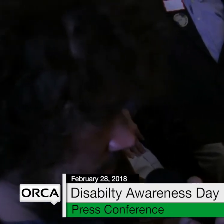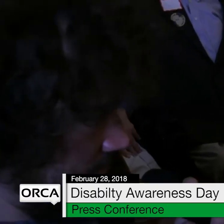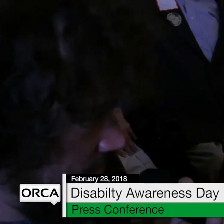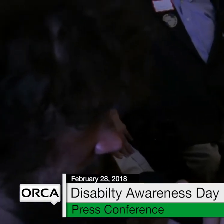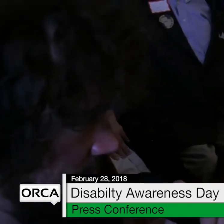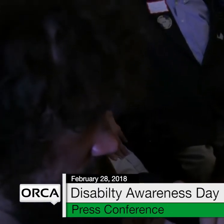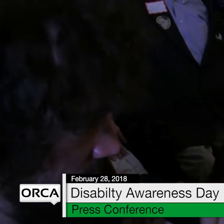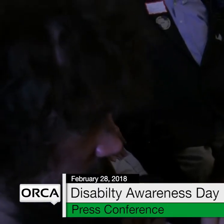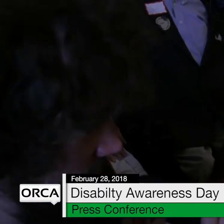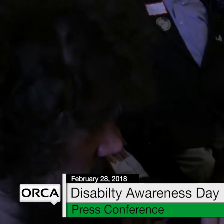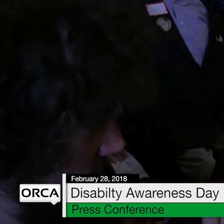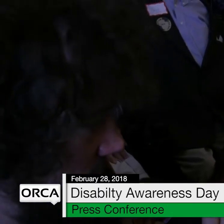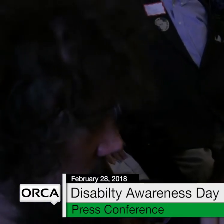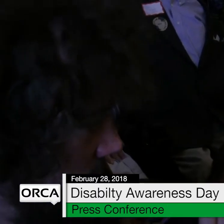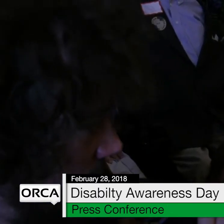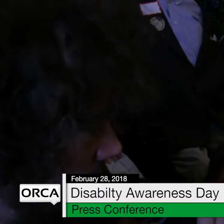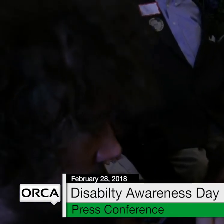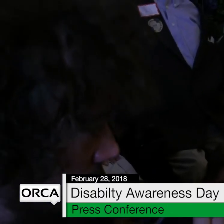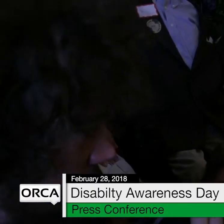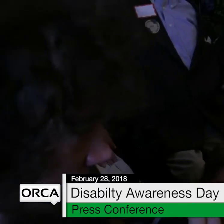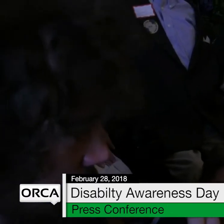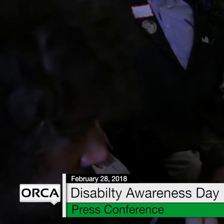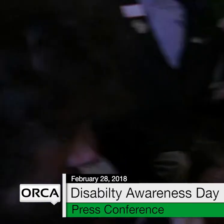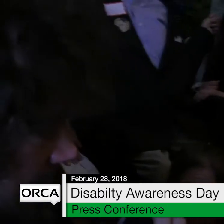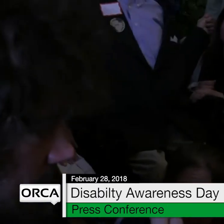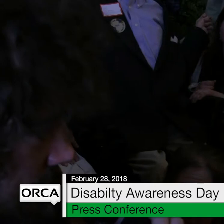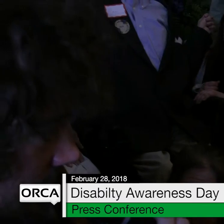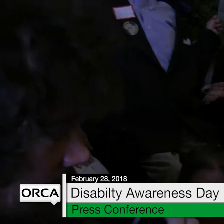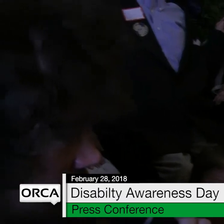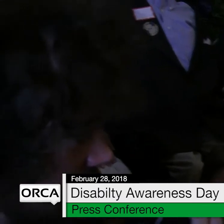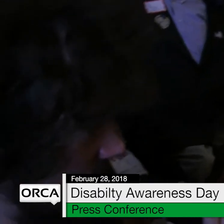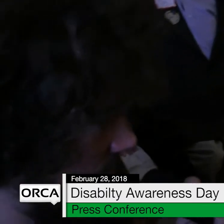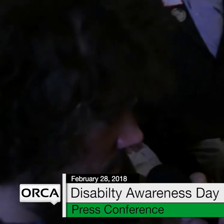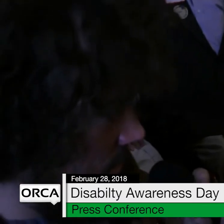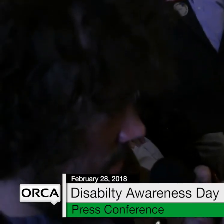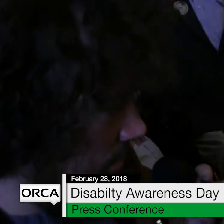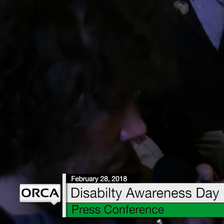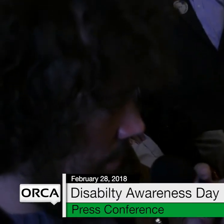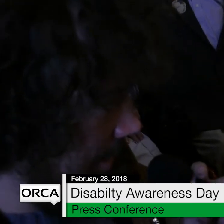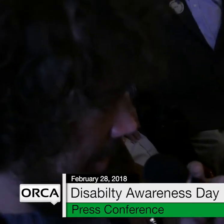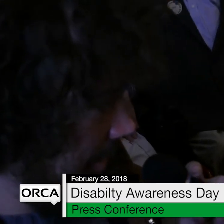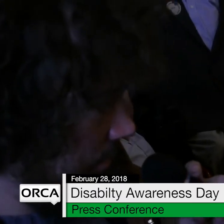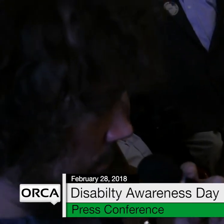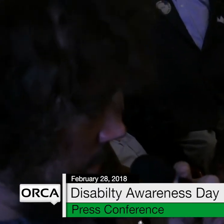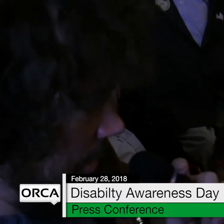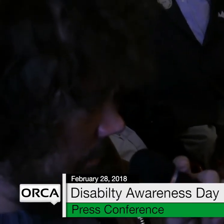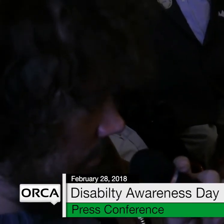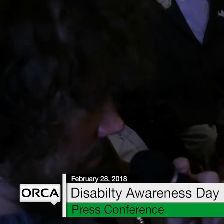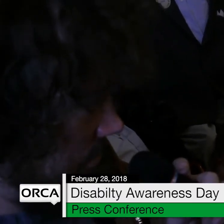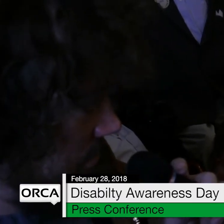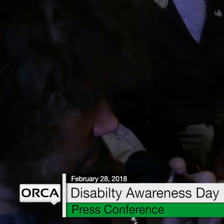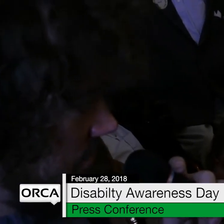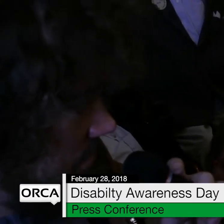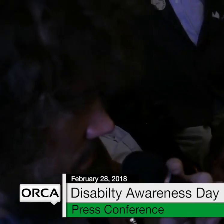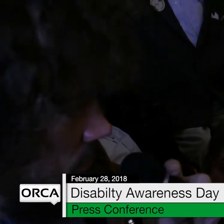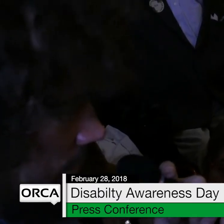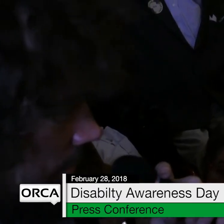is the Attendant Service Program. And without that, my mom